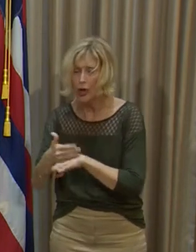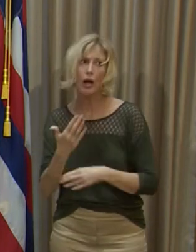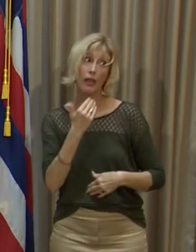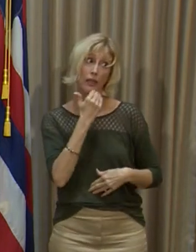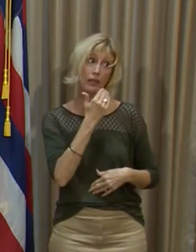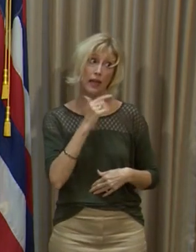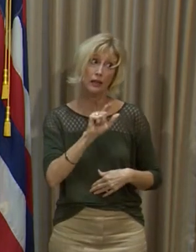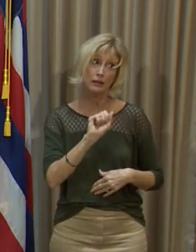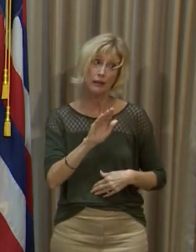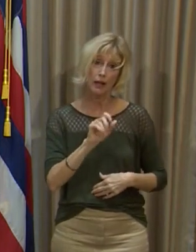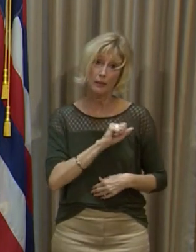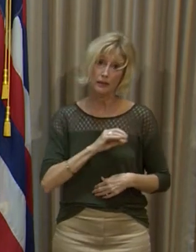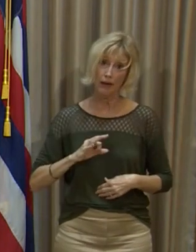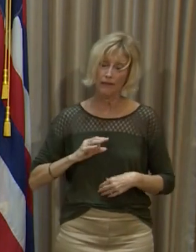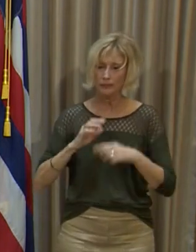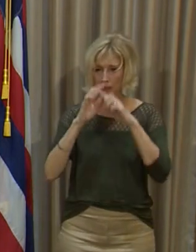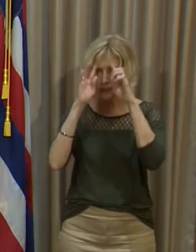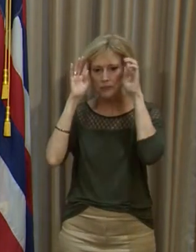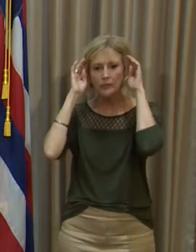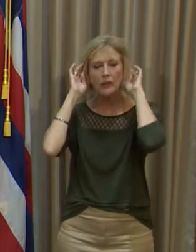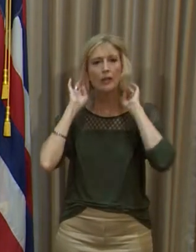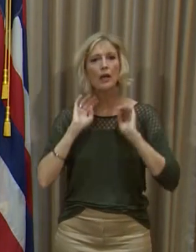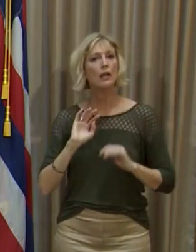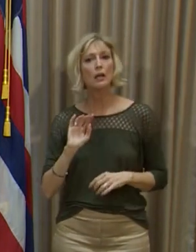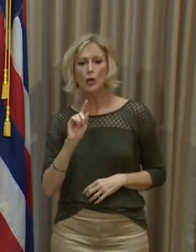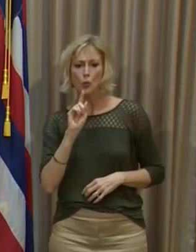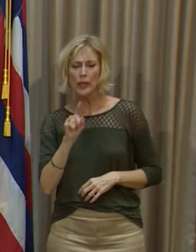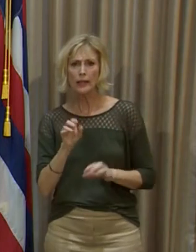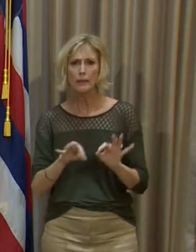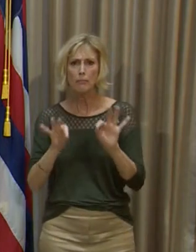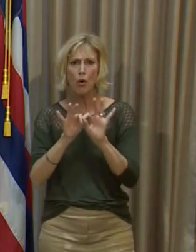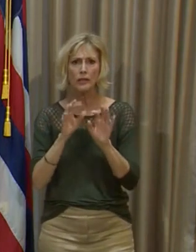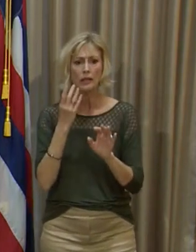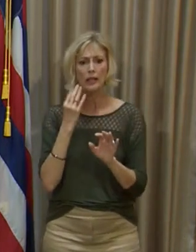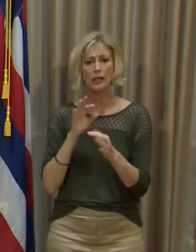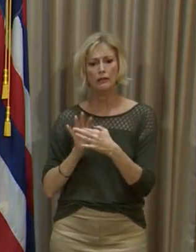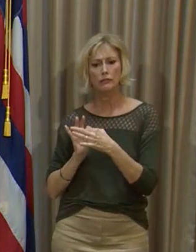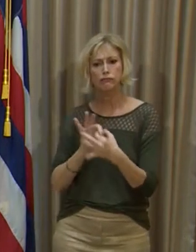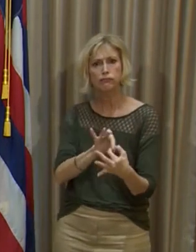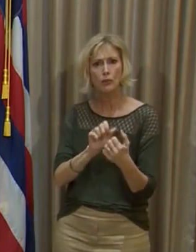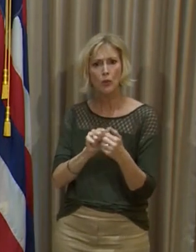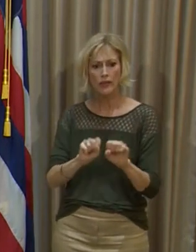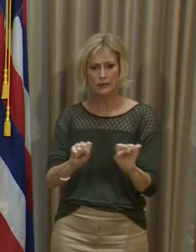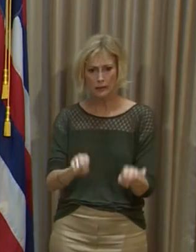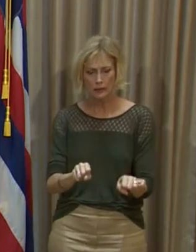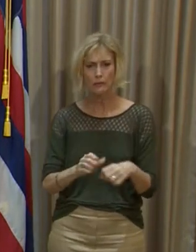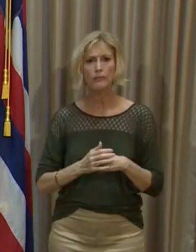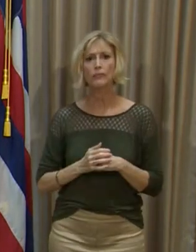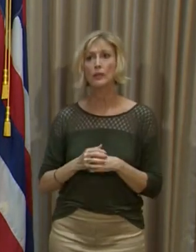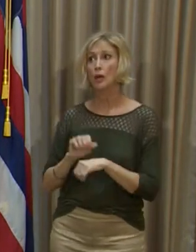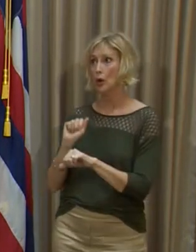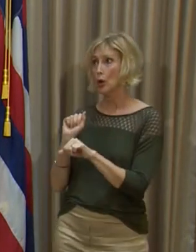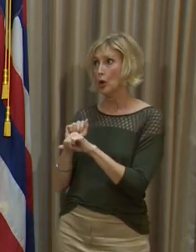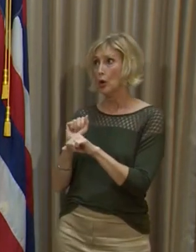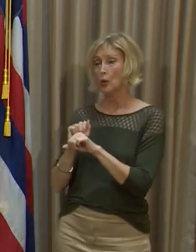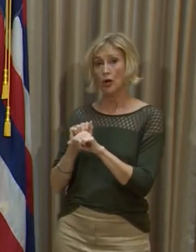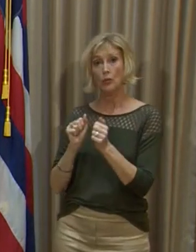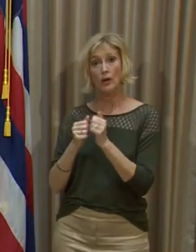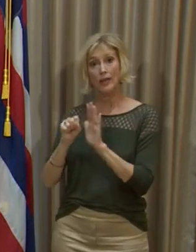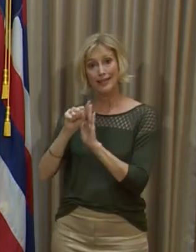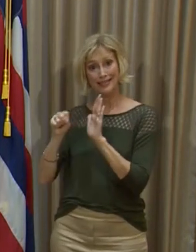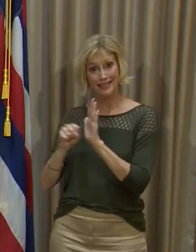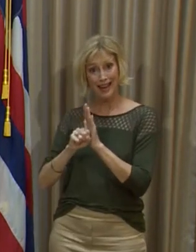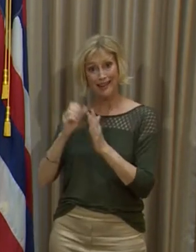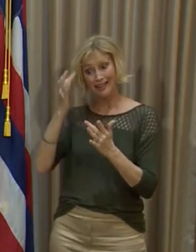the lab staff for that. And this is really only pertinent if it's part of a system. And we work with the State Epidemiologist